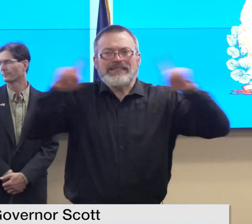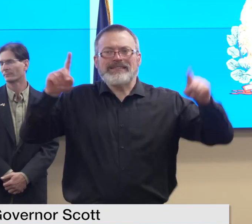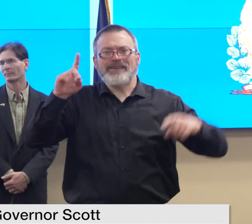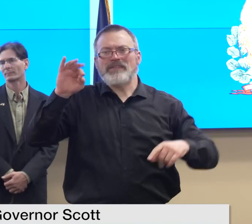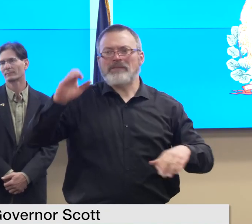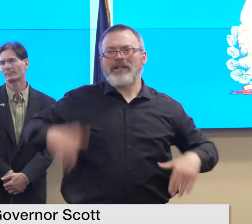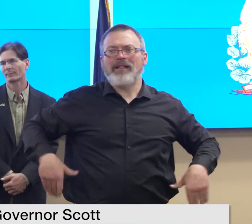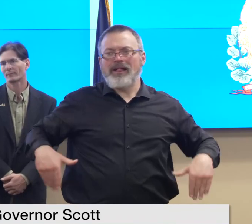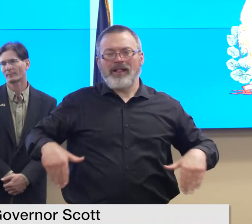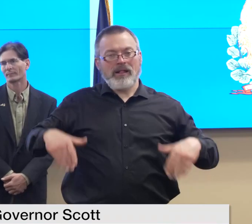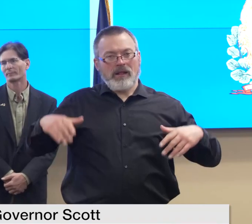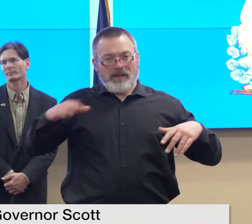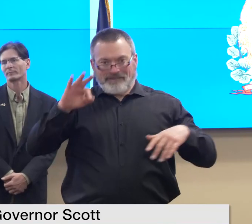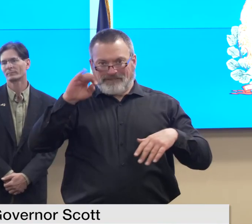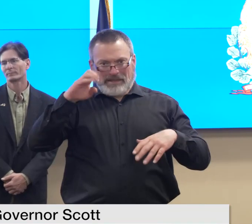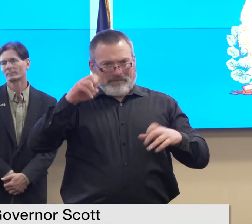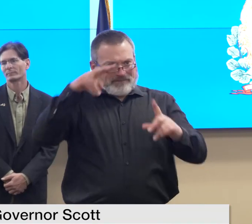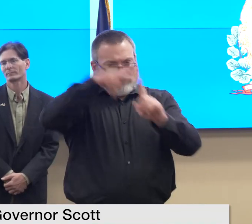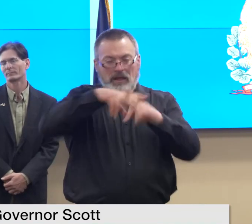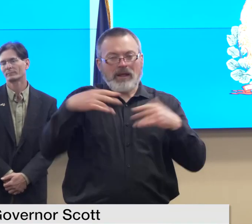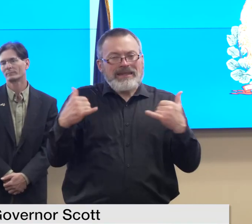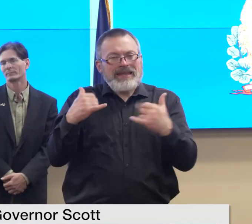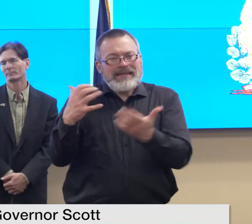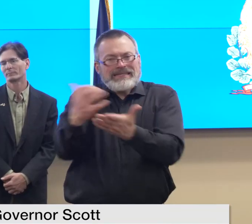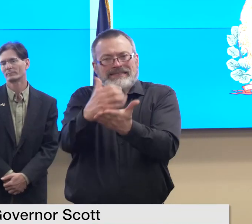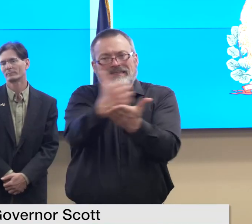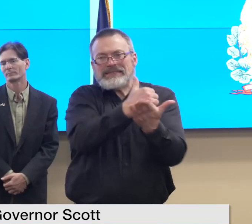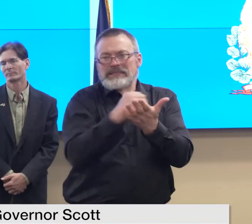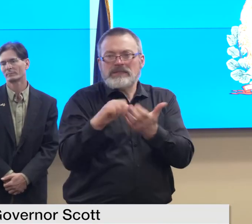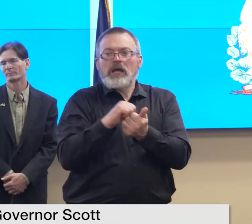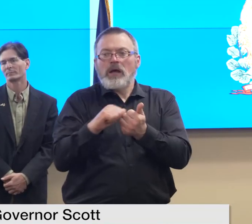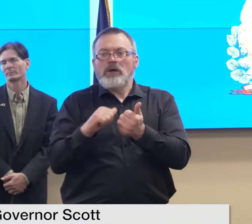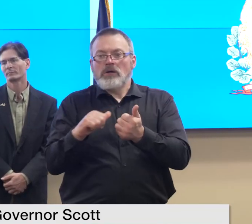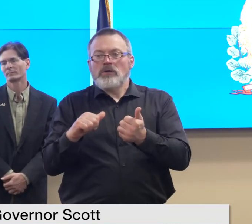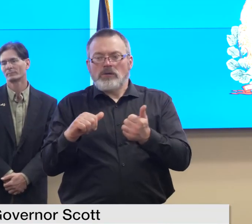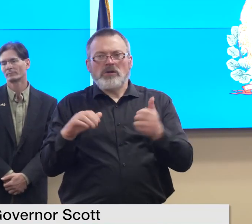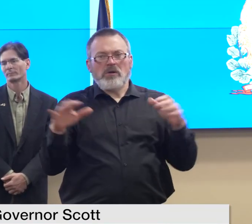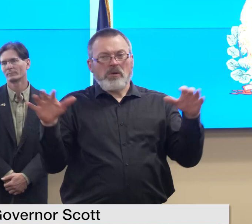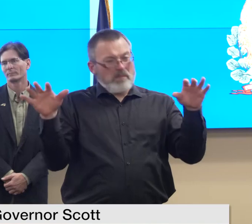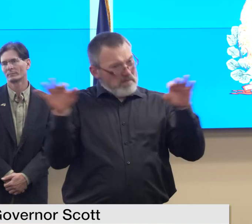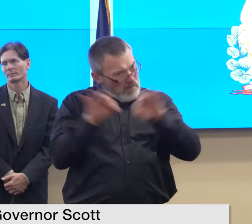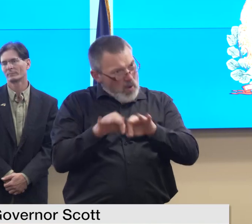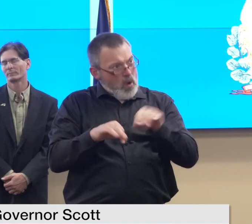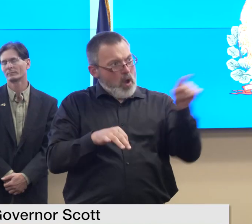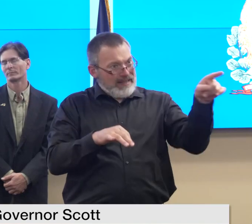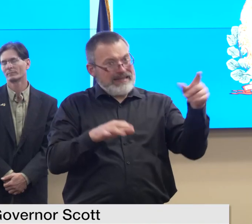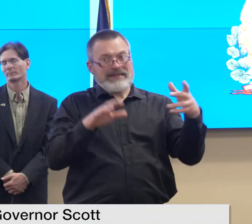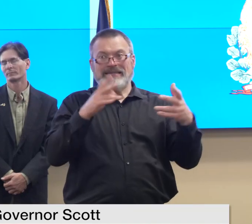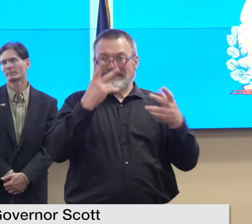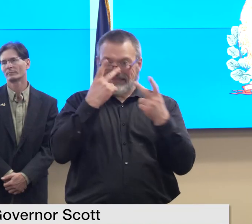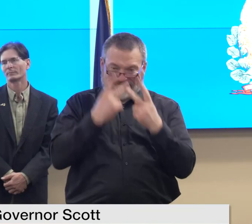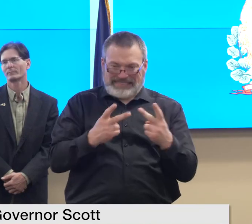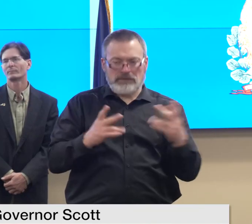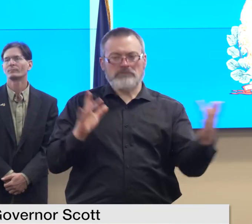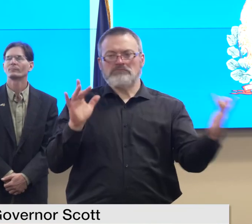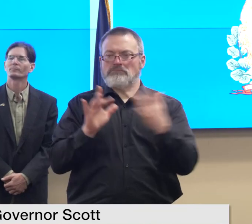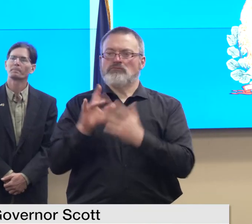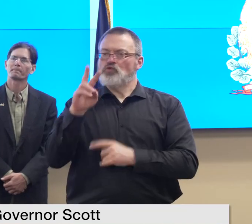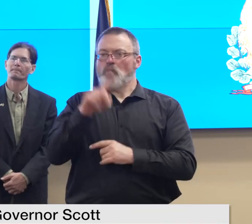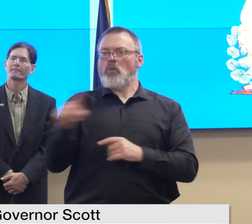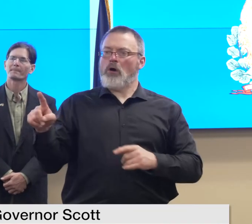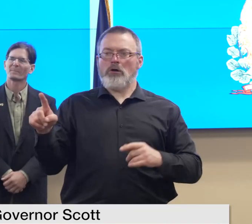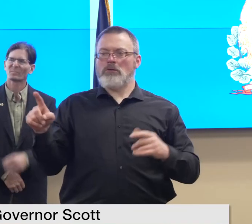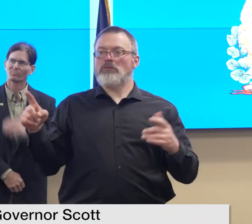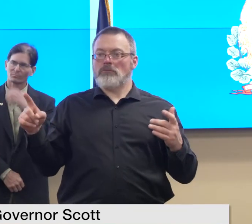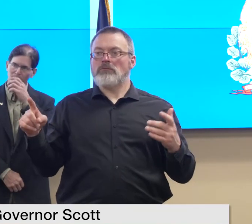we're asking people to report to 211 which is a separate process than for filing with fema so we just